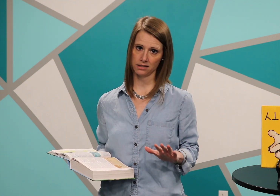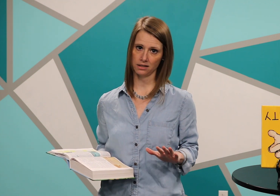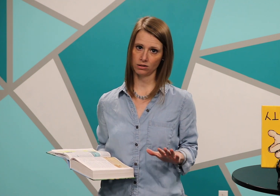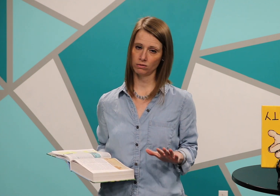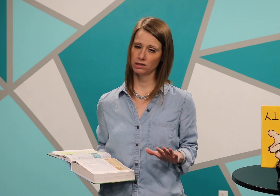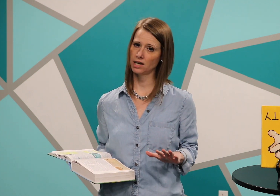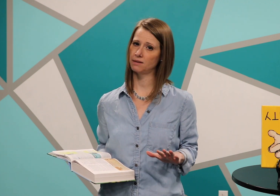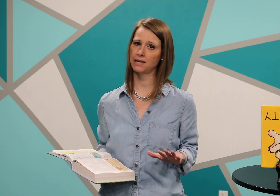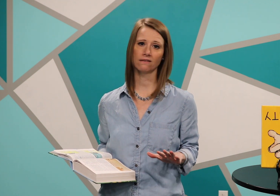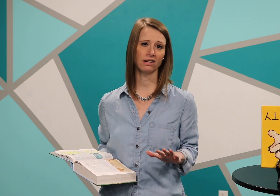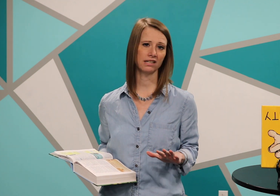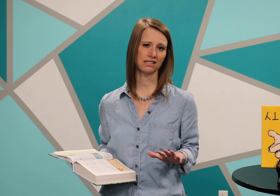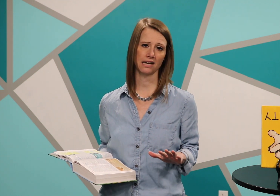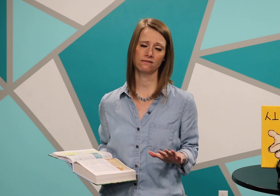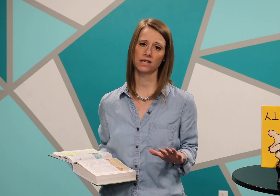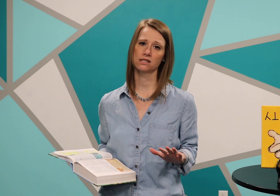to you and make a very sad face.